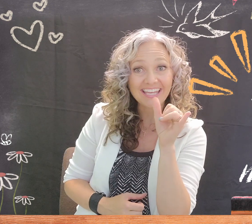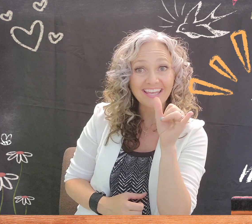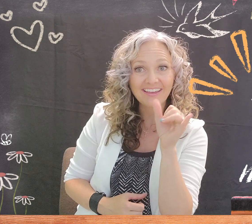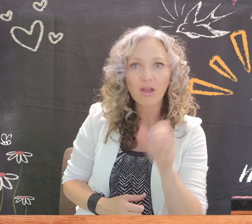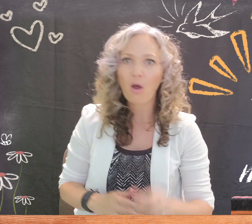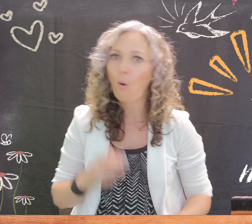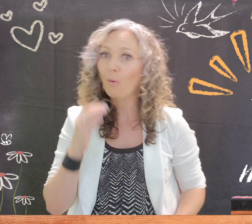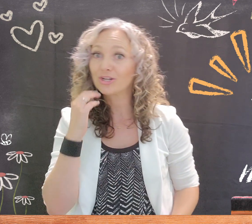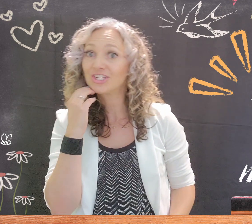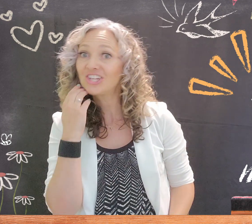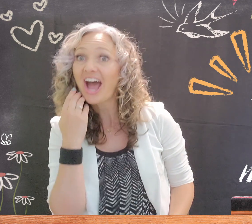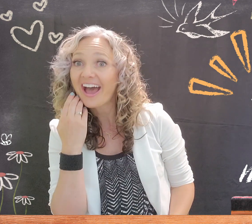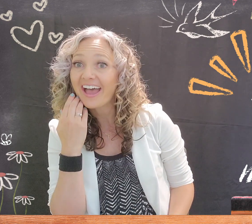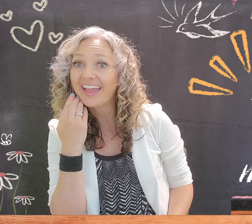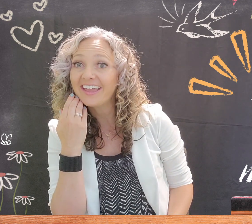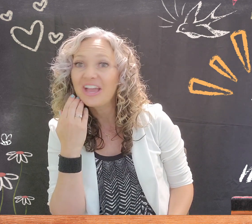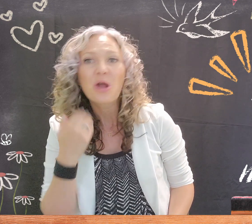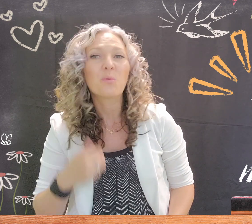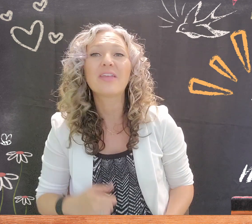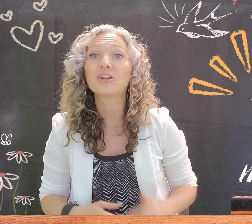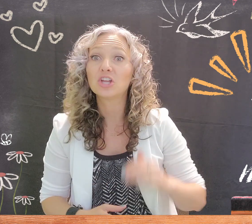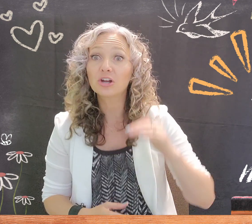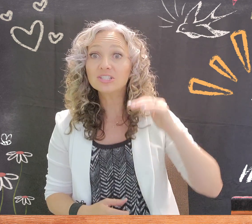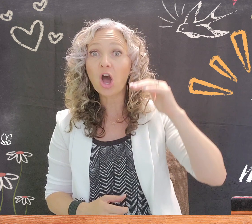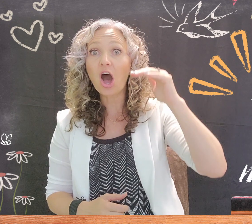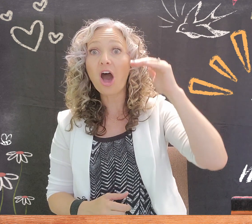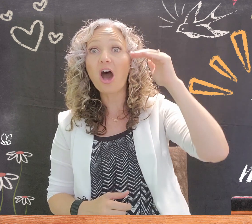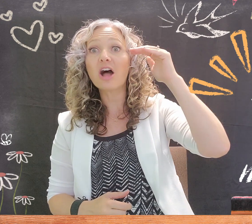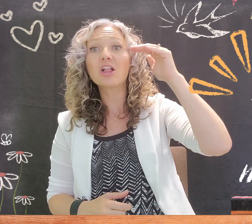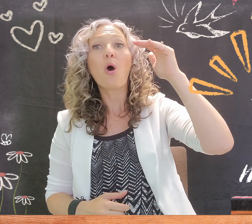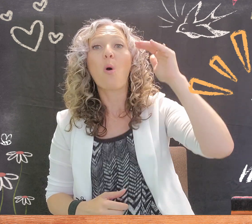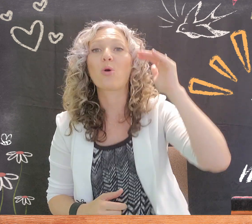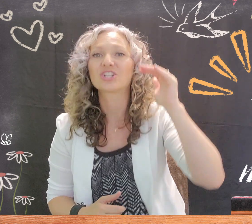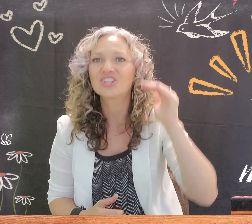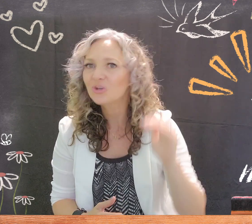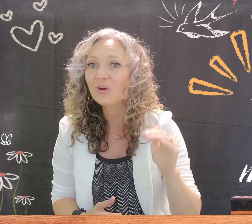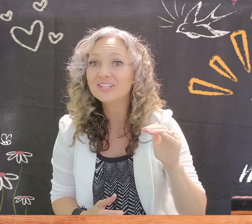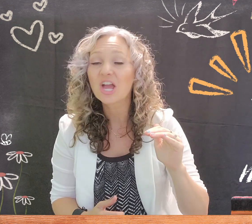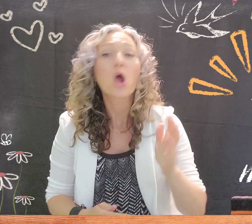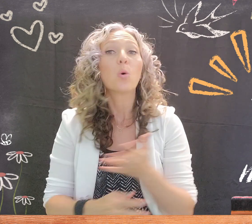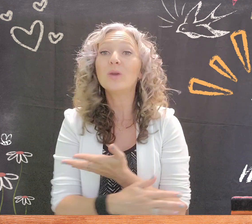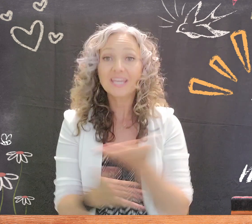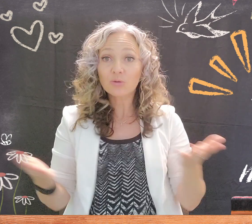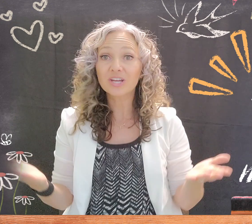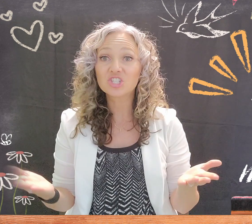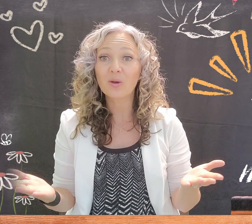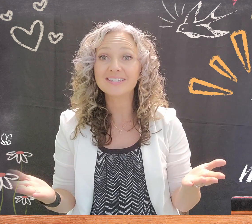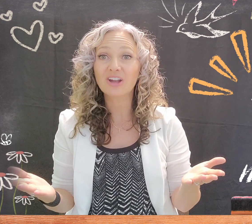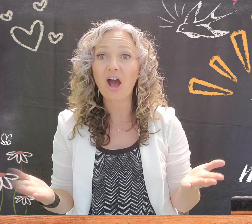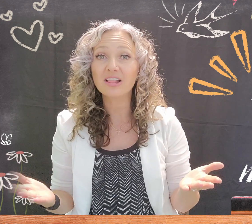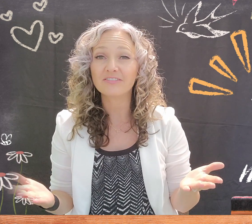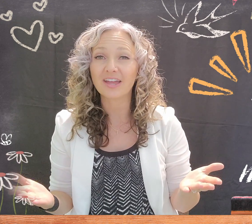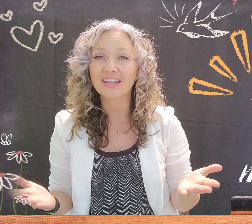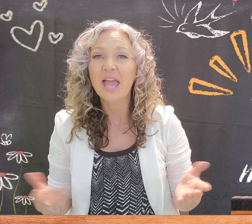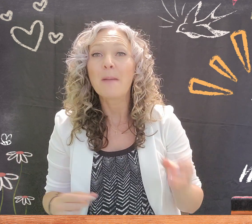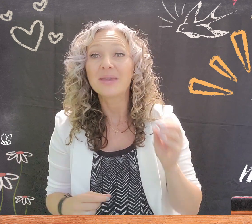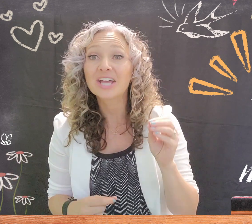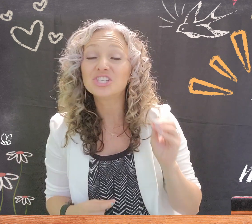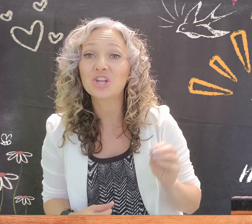or shy, whether you're tall or short, we can rejoice in all of it. Because you know